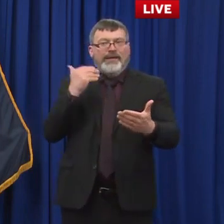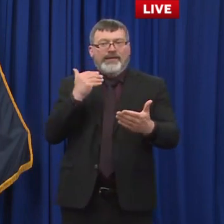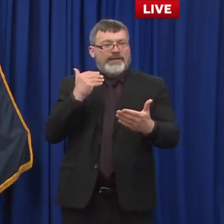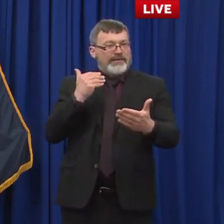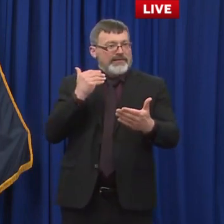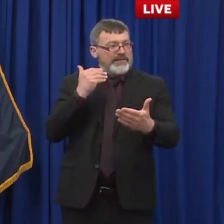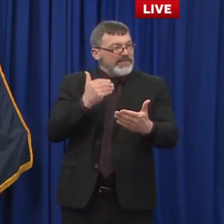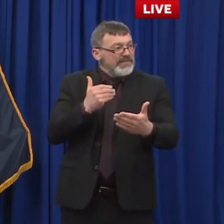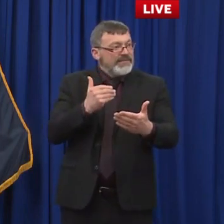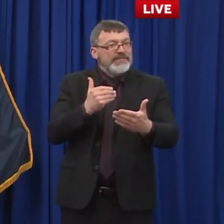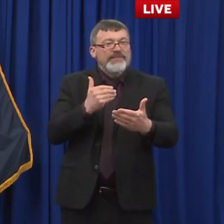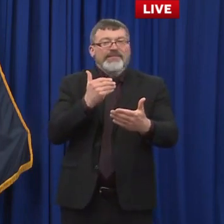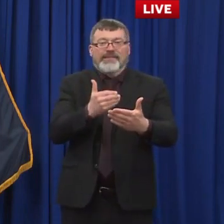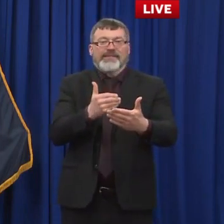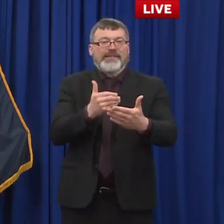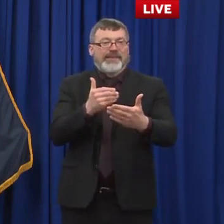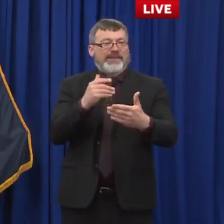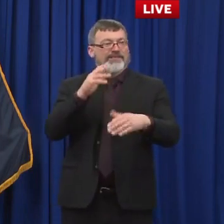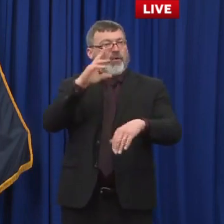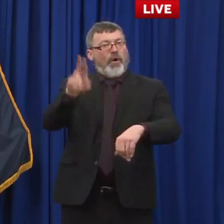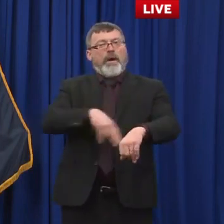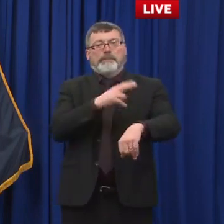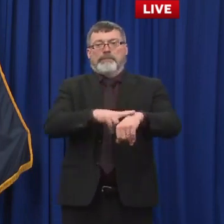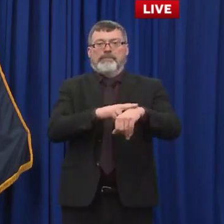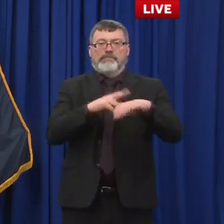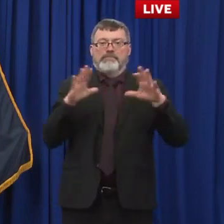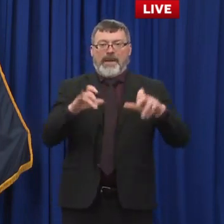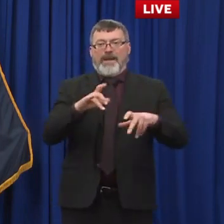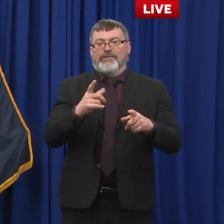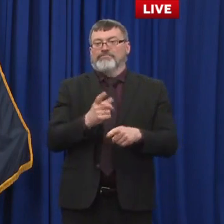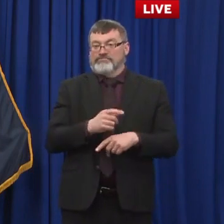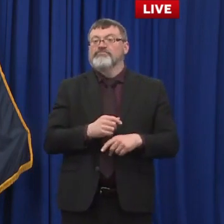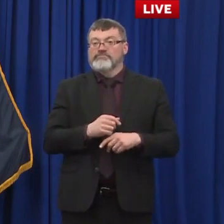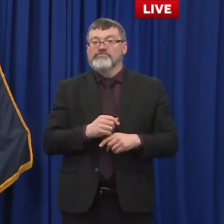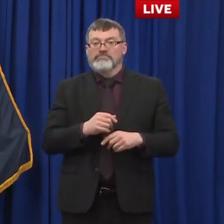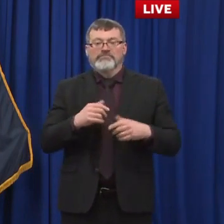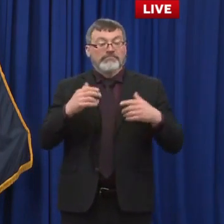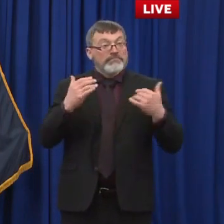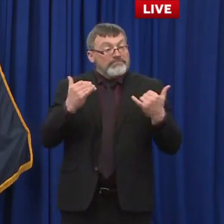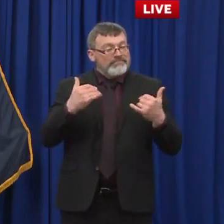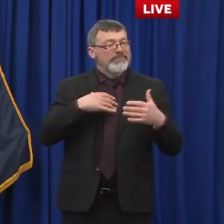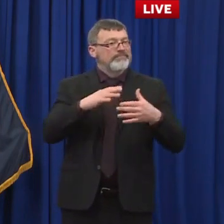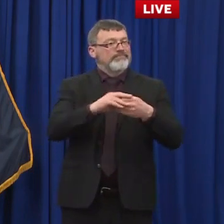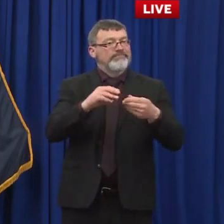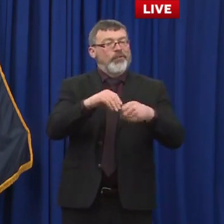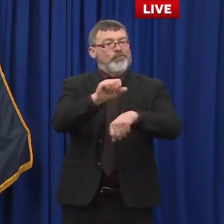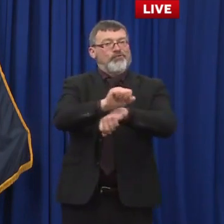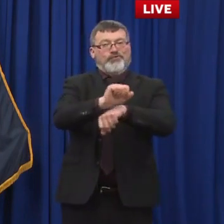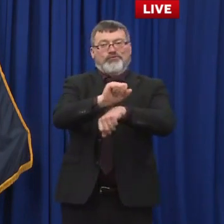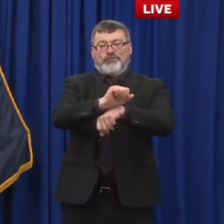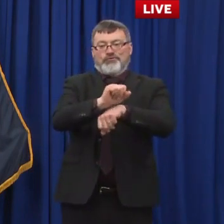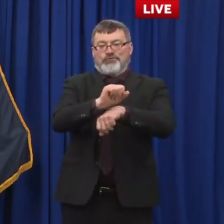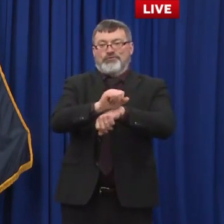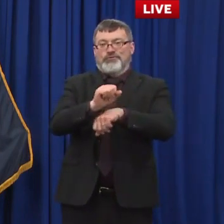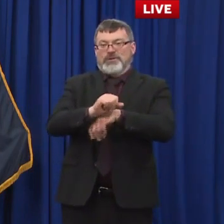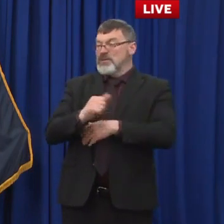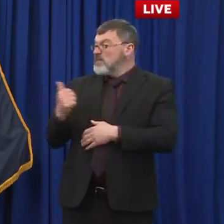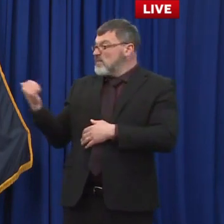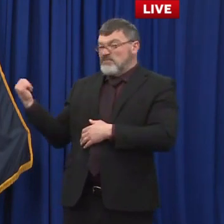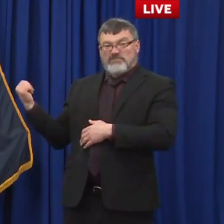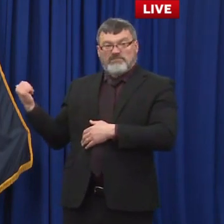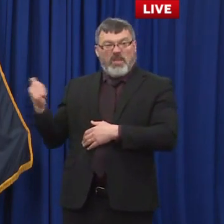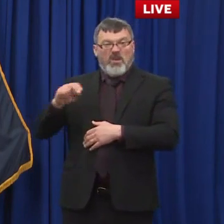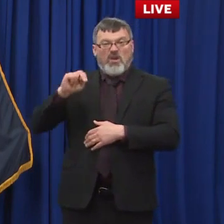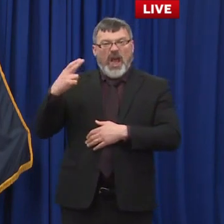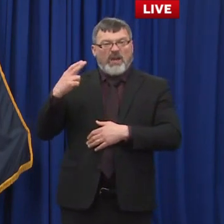urge folks and create that opportunity for people to get back into the workforce. At a 3% unemployment rate, as was reported recently,